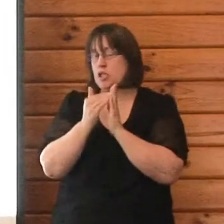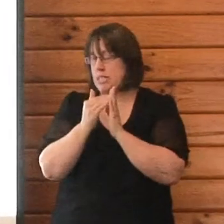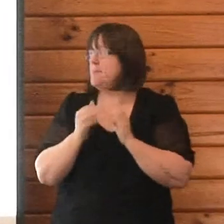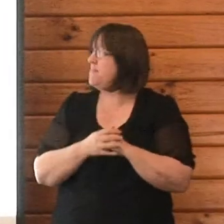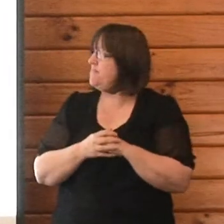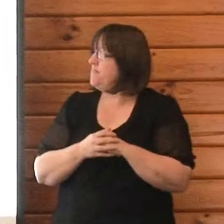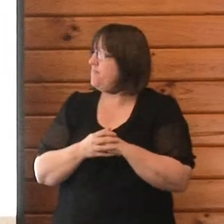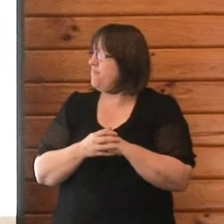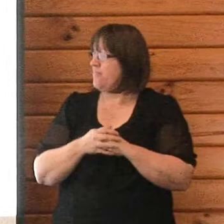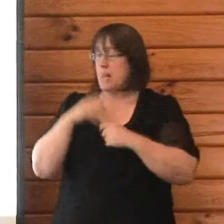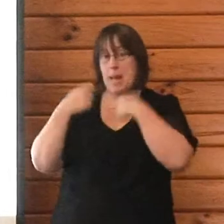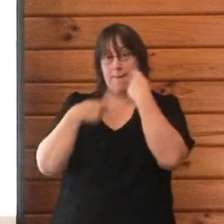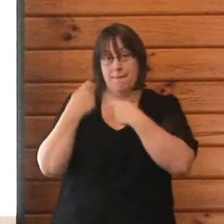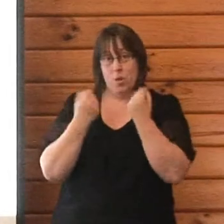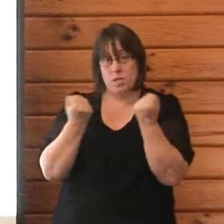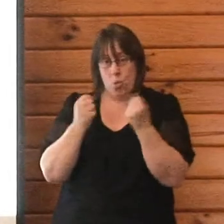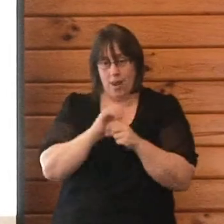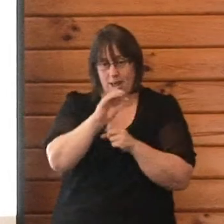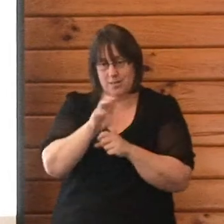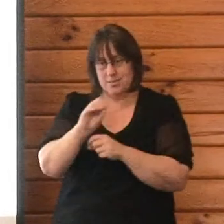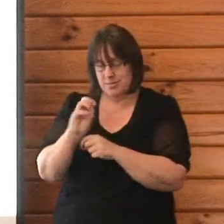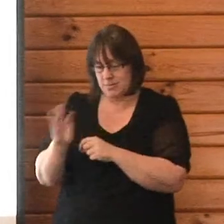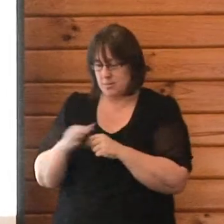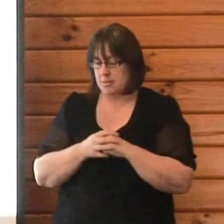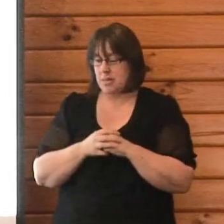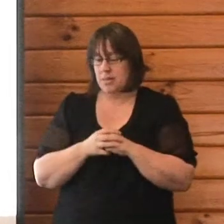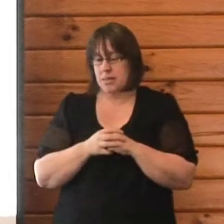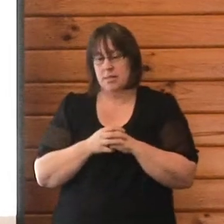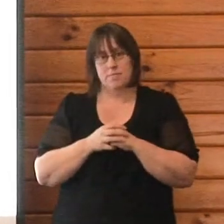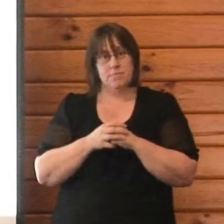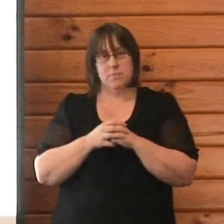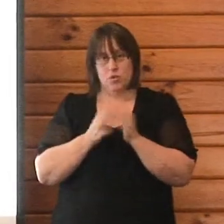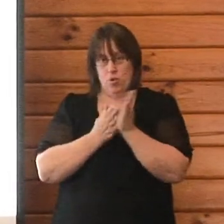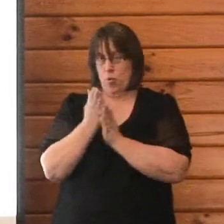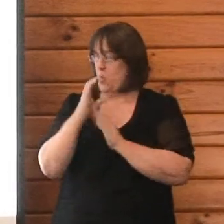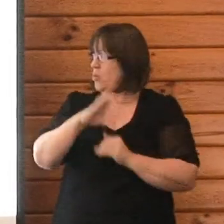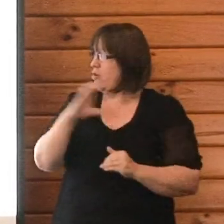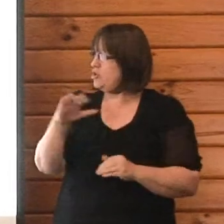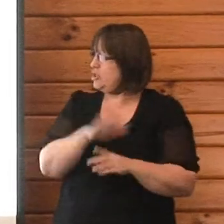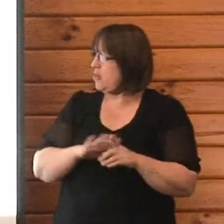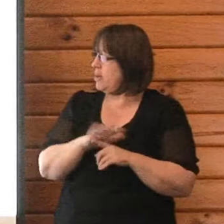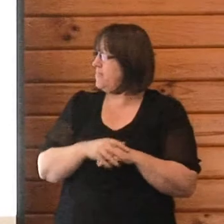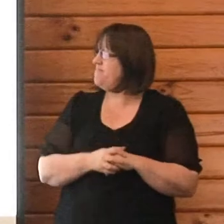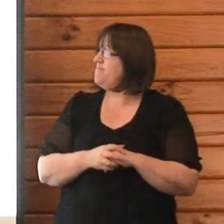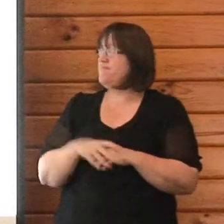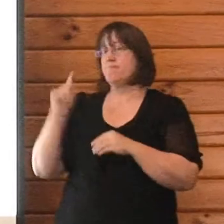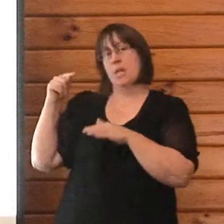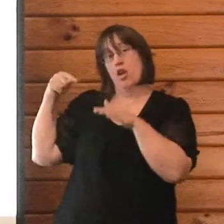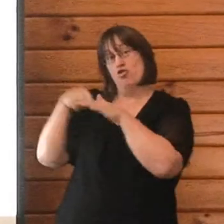wheels to residents all across Christchurch. We look at refugee assistance and we do